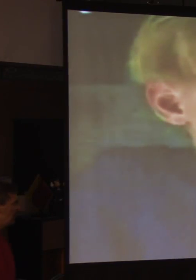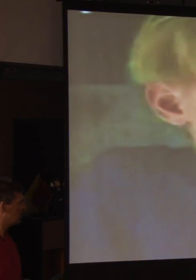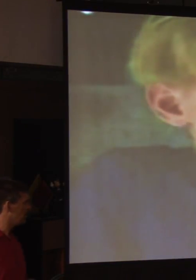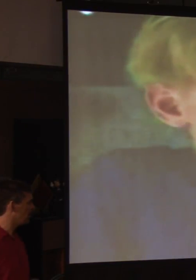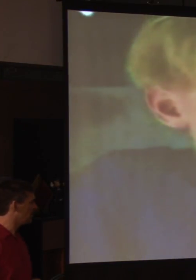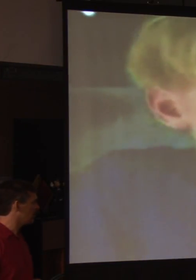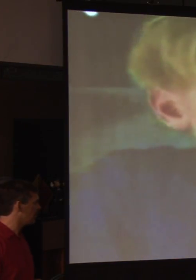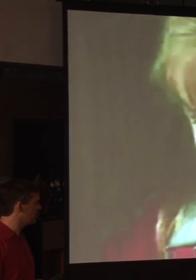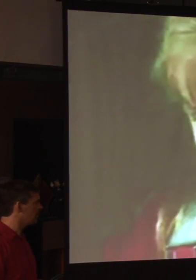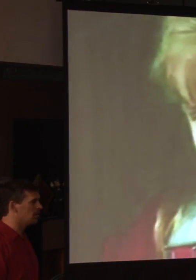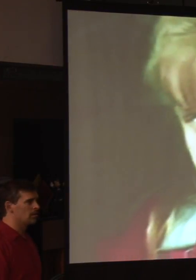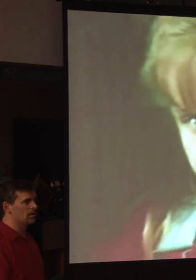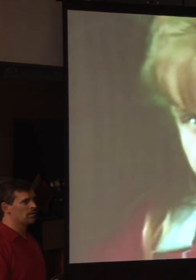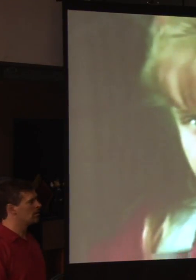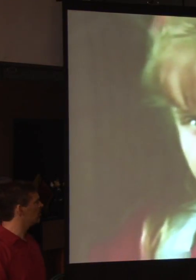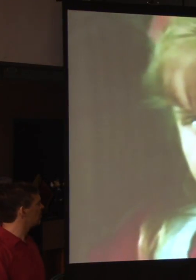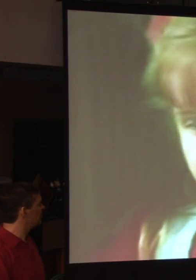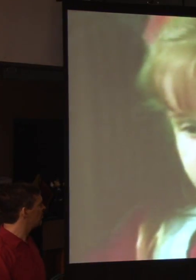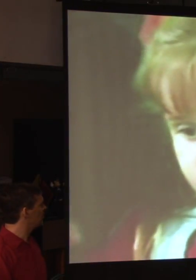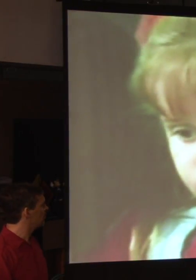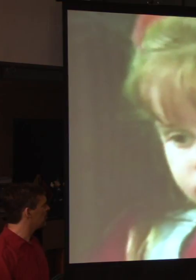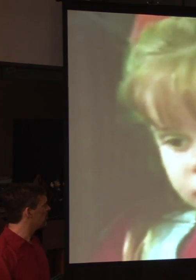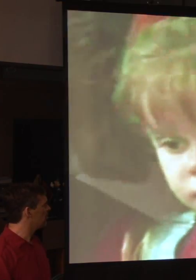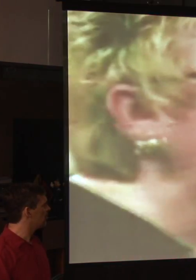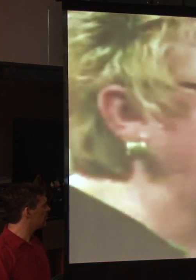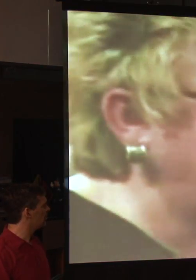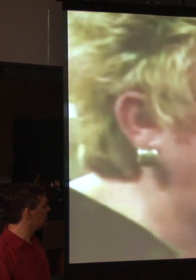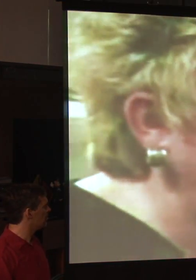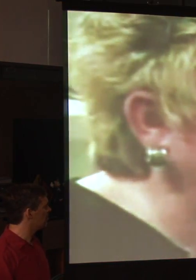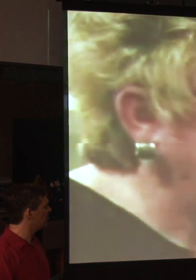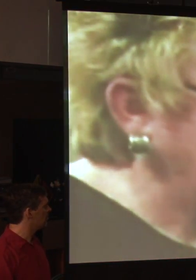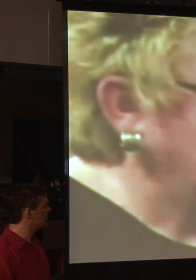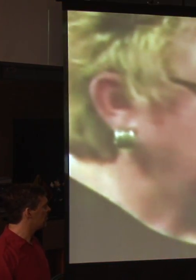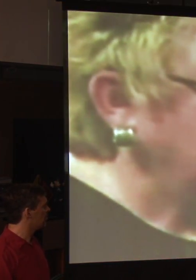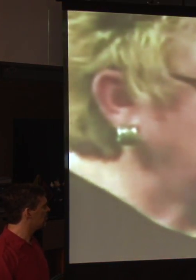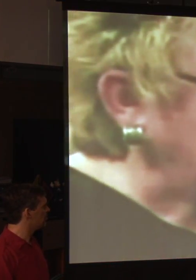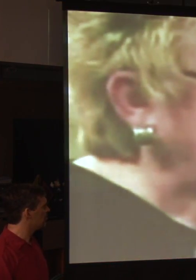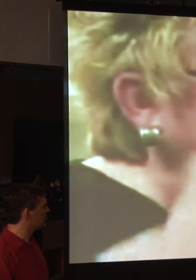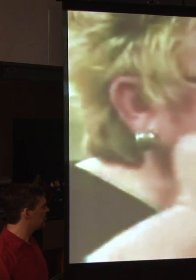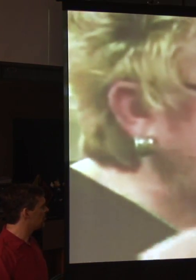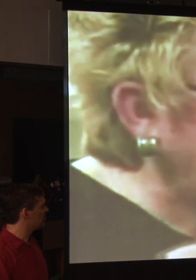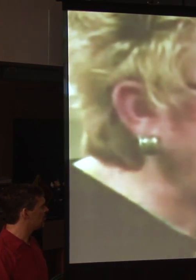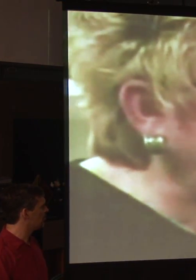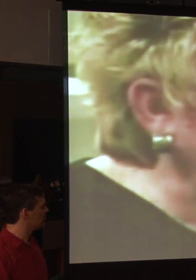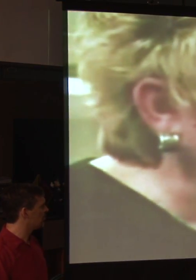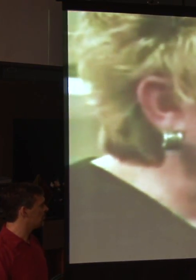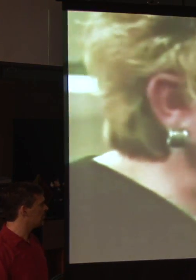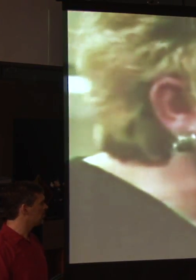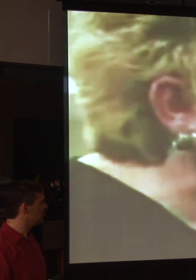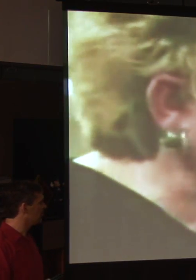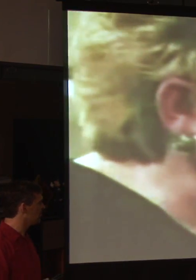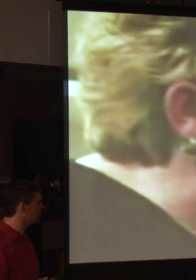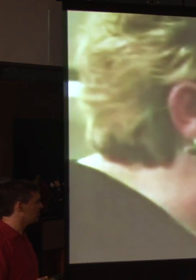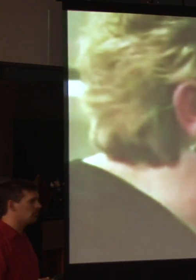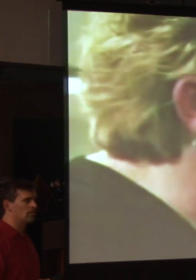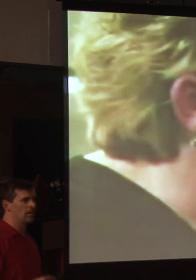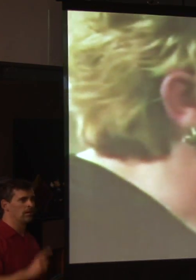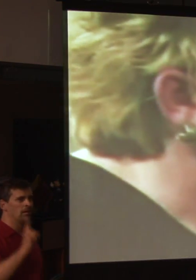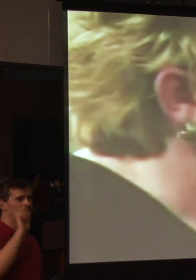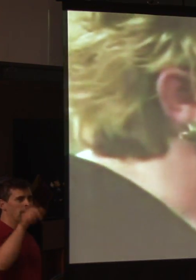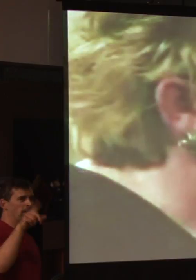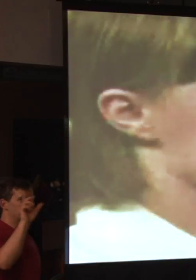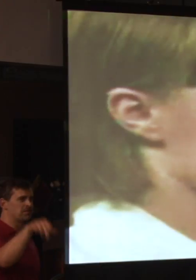I believe this so much that I have given my whole life to see to it that you get there.